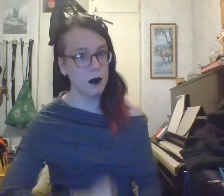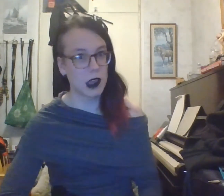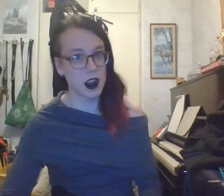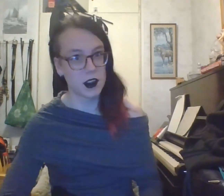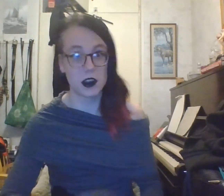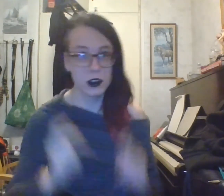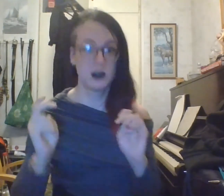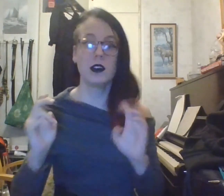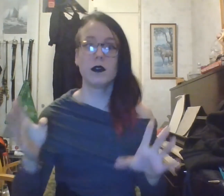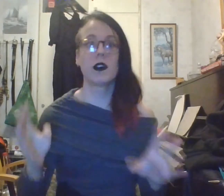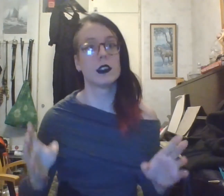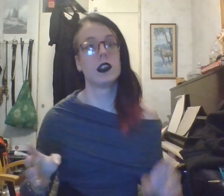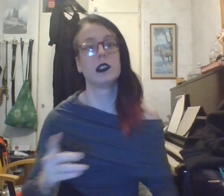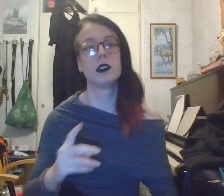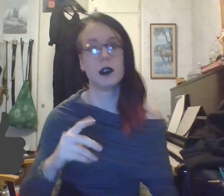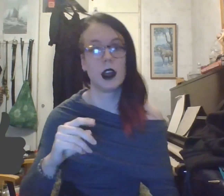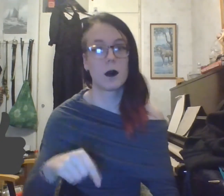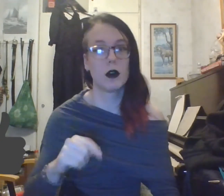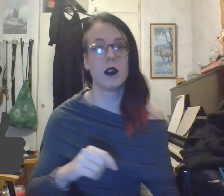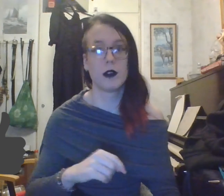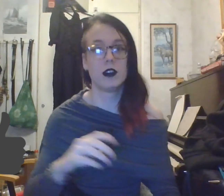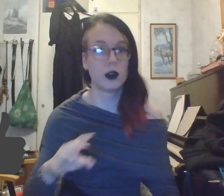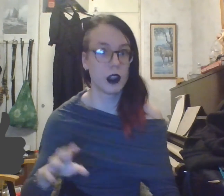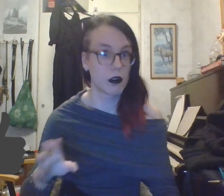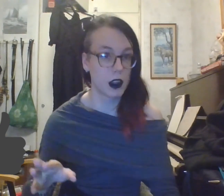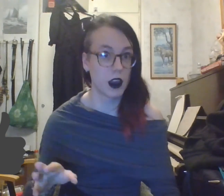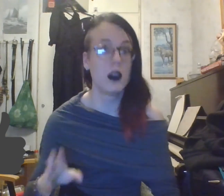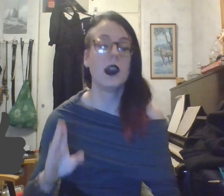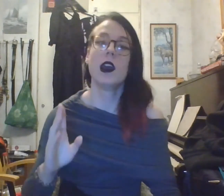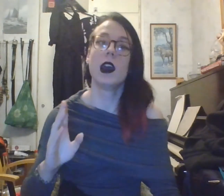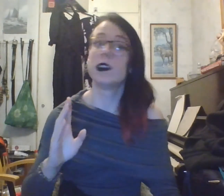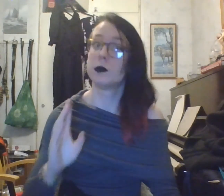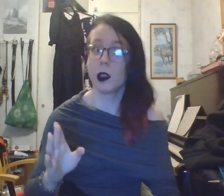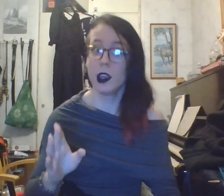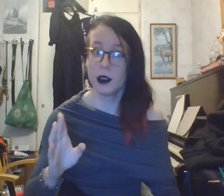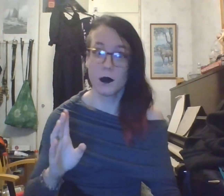into it, don't forget to hit the like button if you enjoyed this video, and please, please,